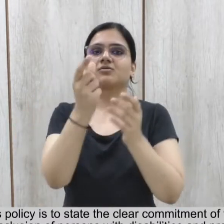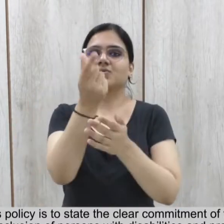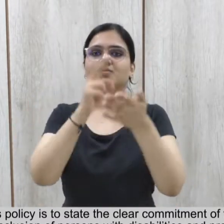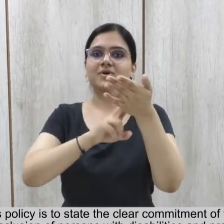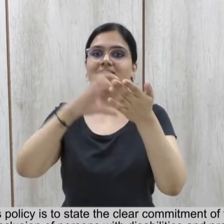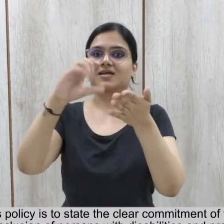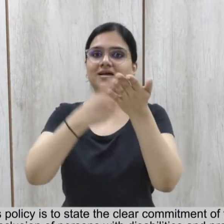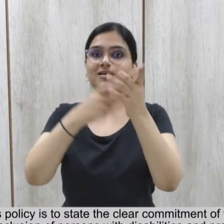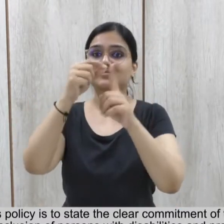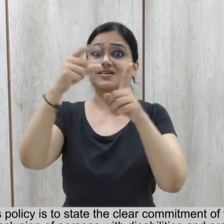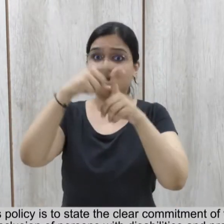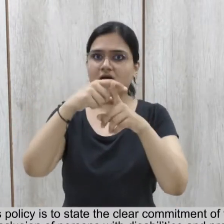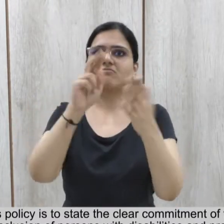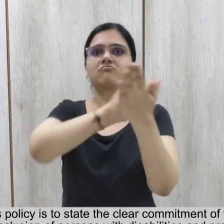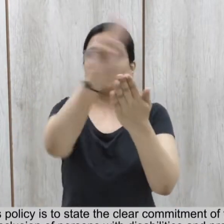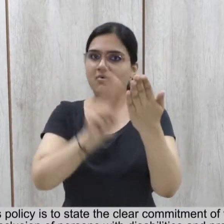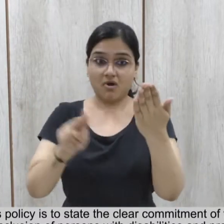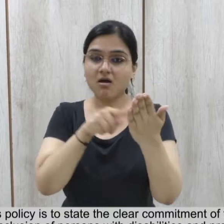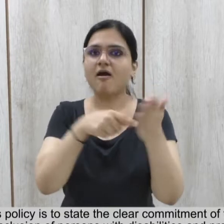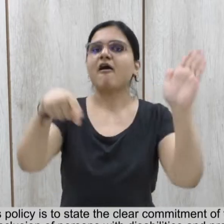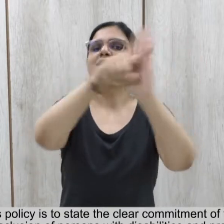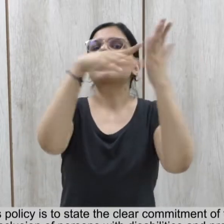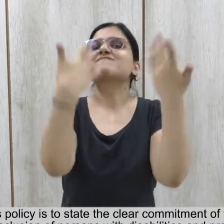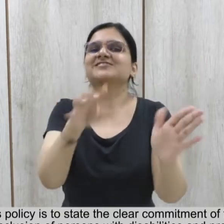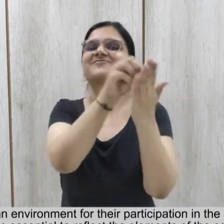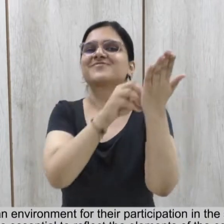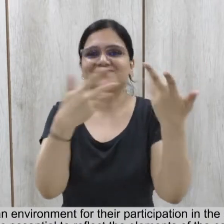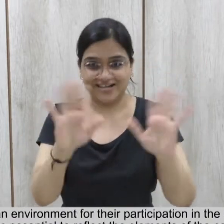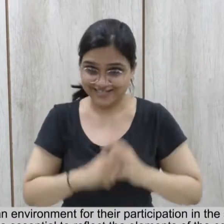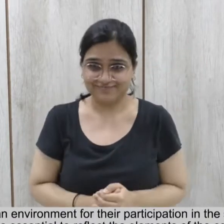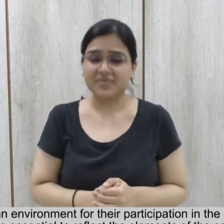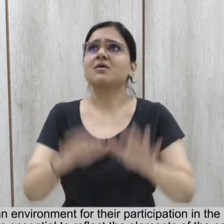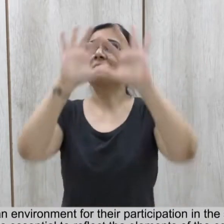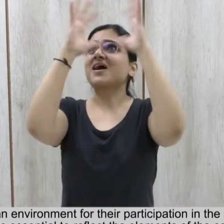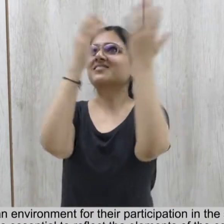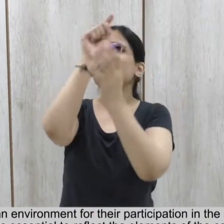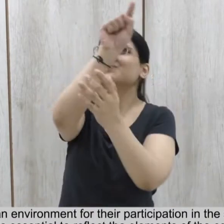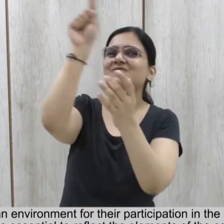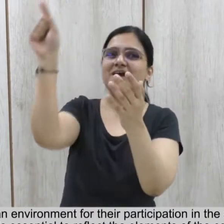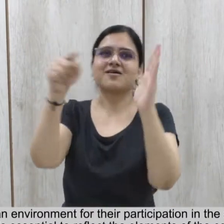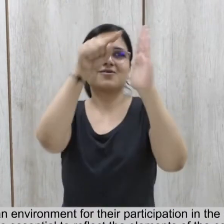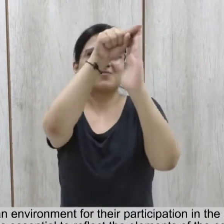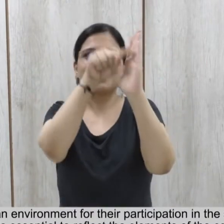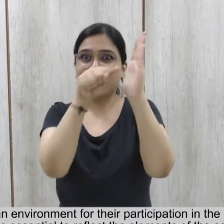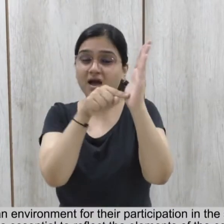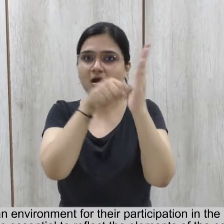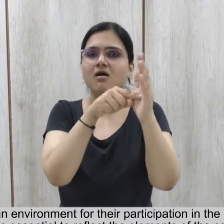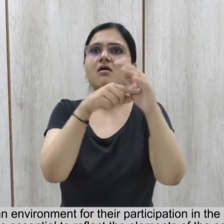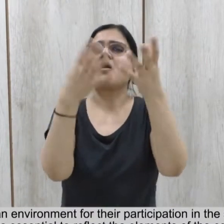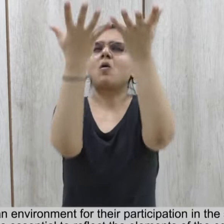and providing a detailed mechanism for creating an environment for